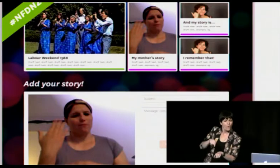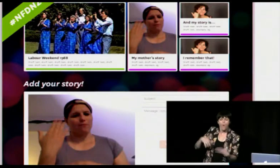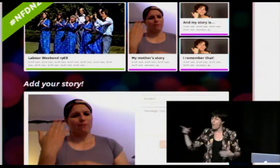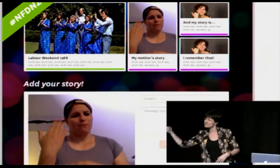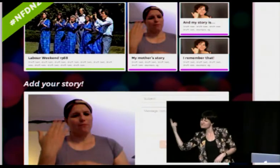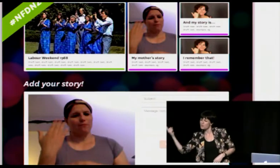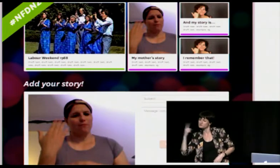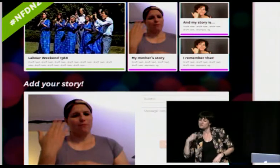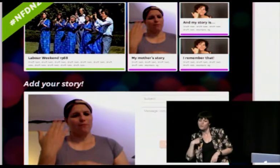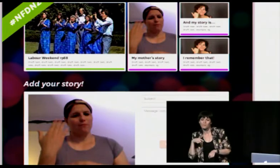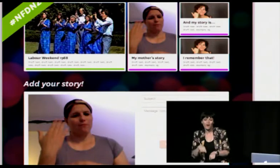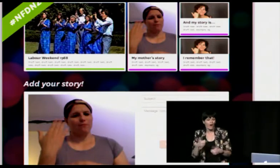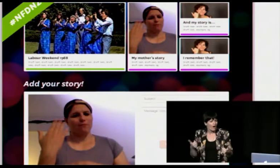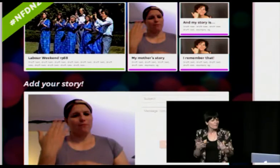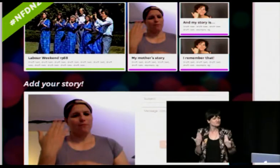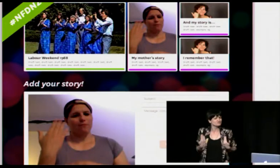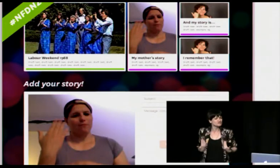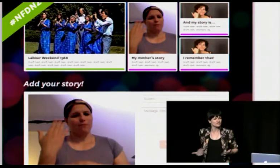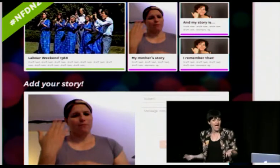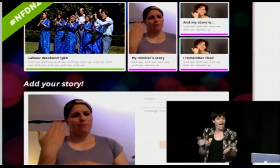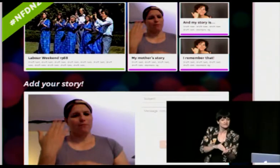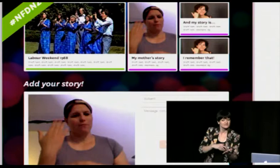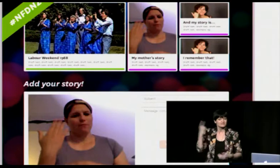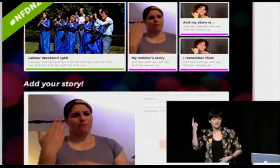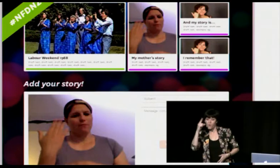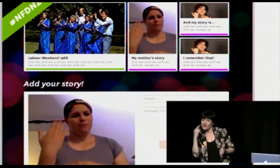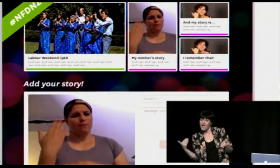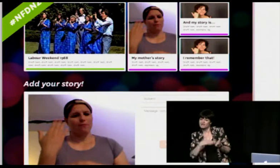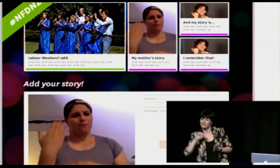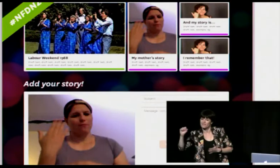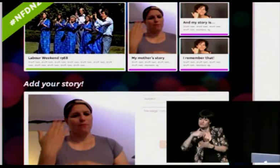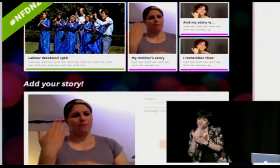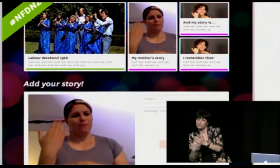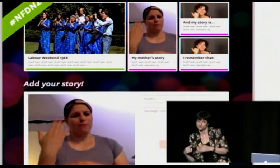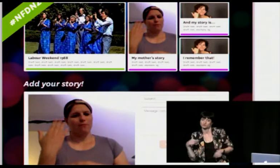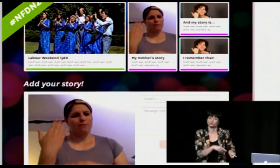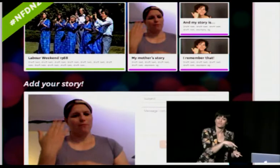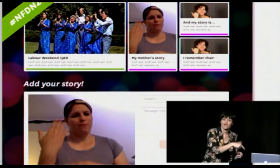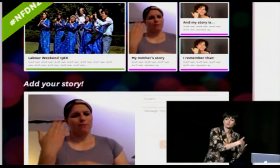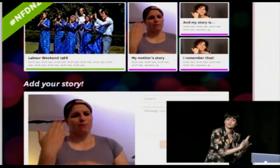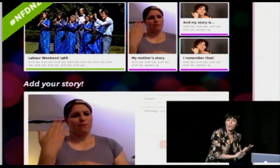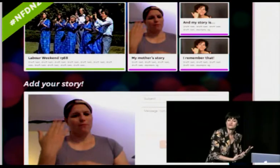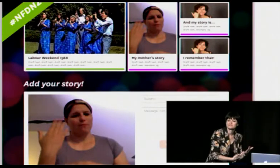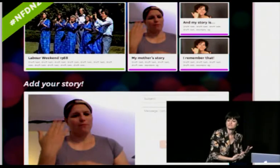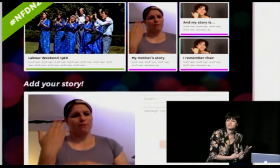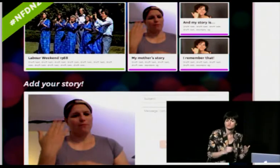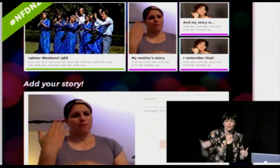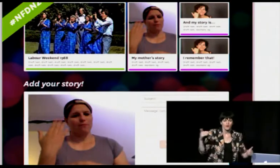singers so this allows people to present or comment back to the archive or add their stories or add their